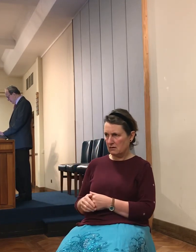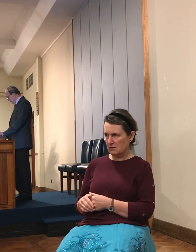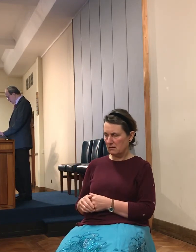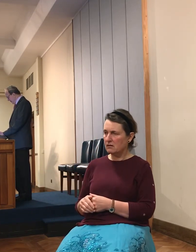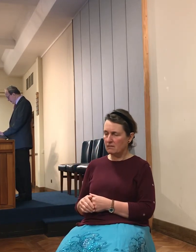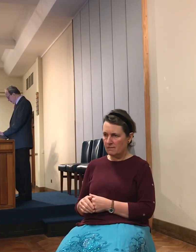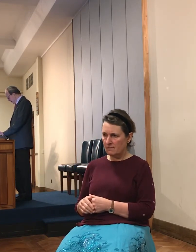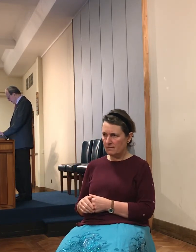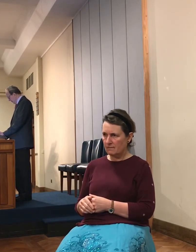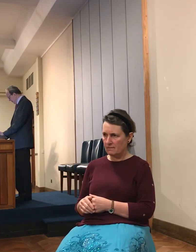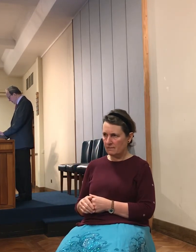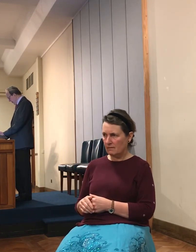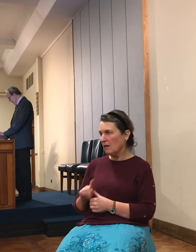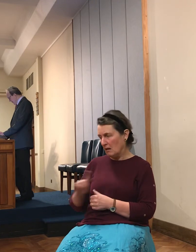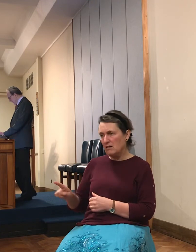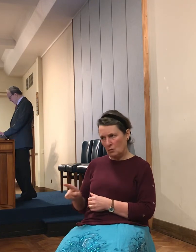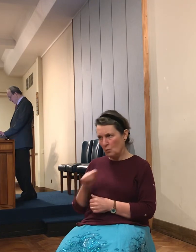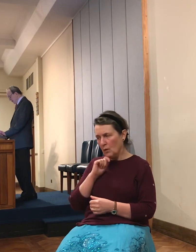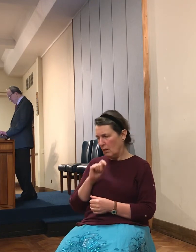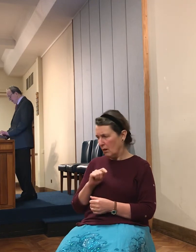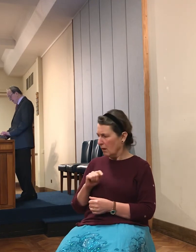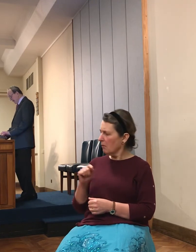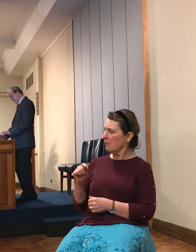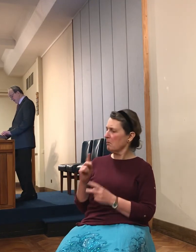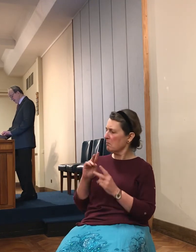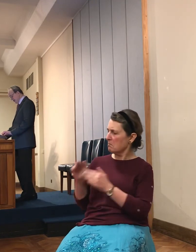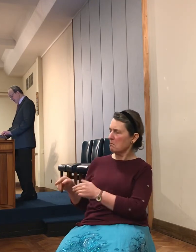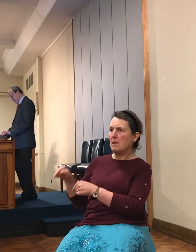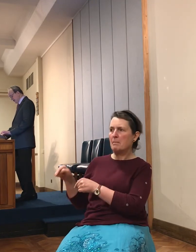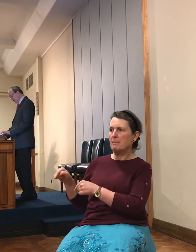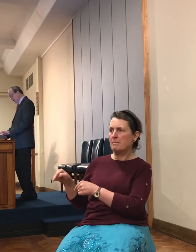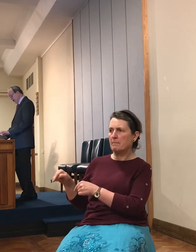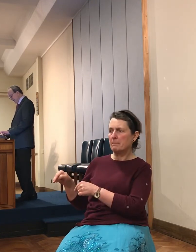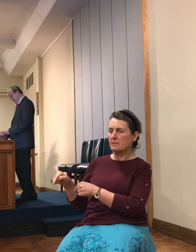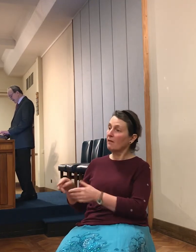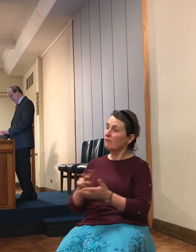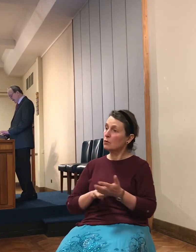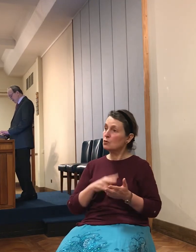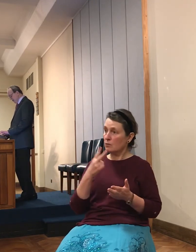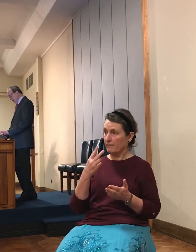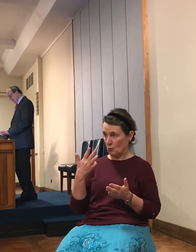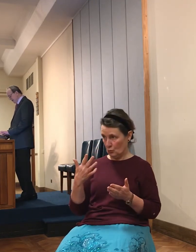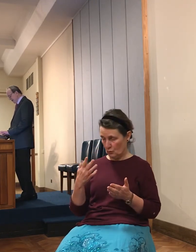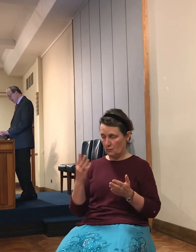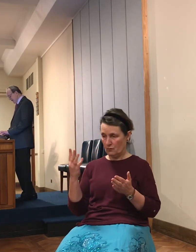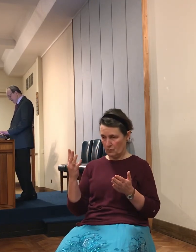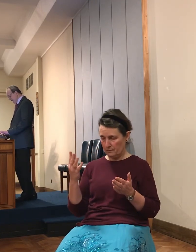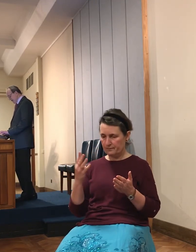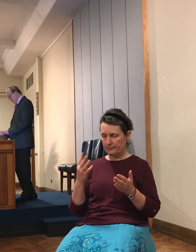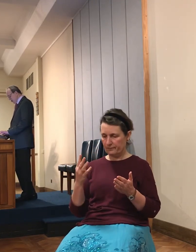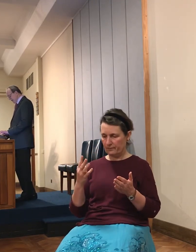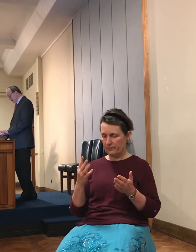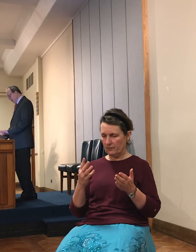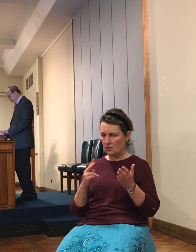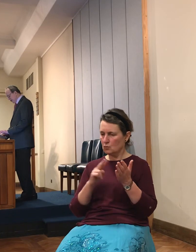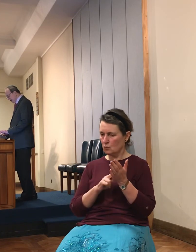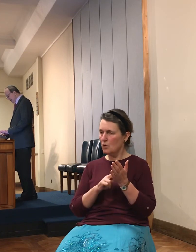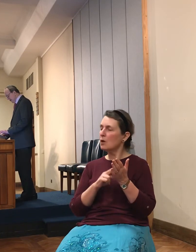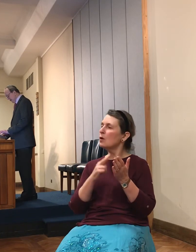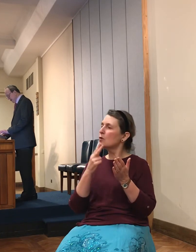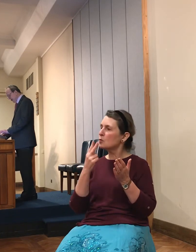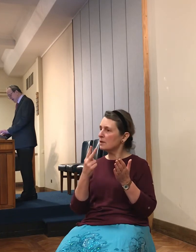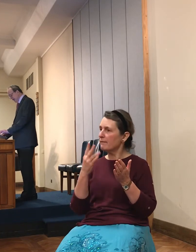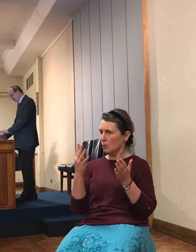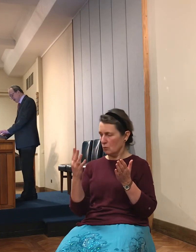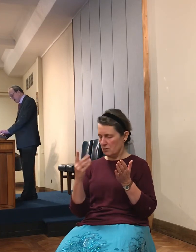kings, ultimately. And then we read down in verse 24, it came to pass, when they brought